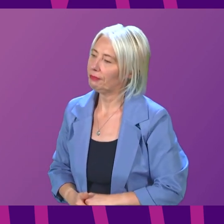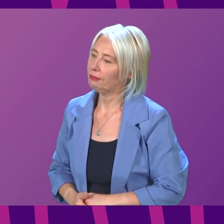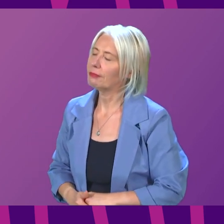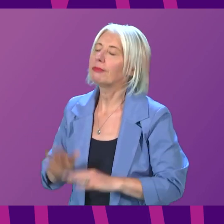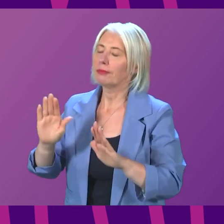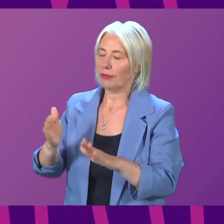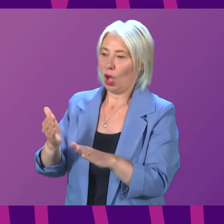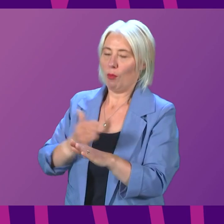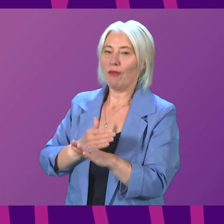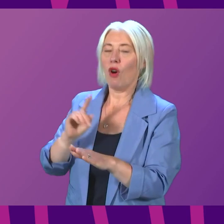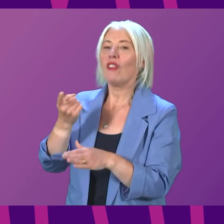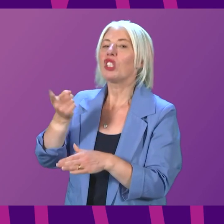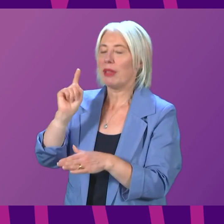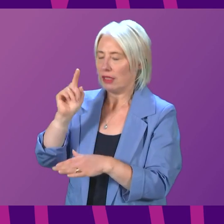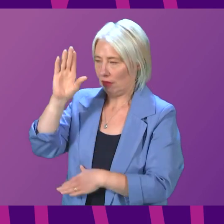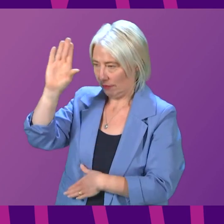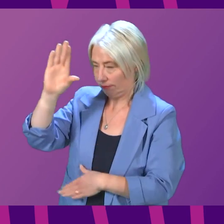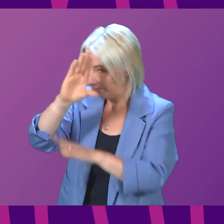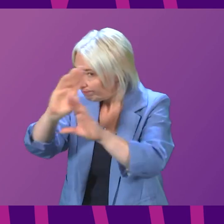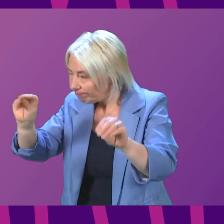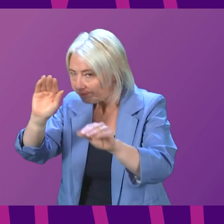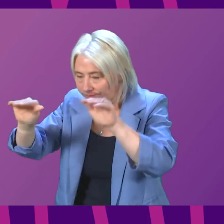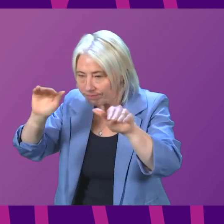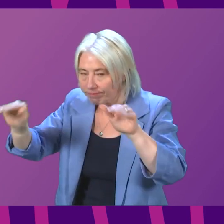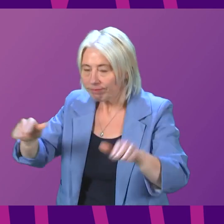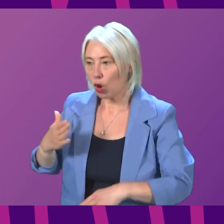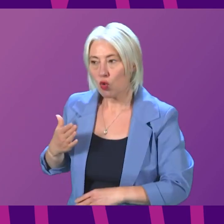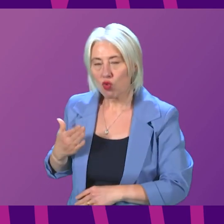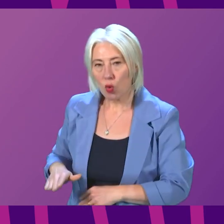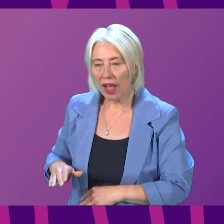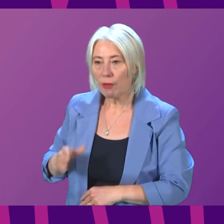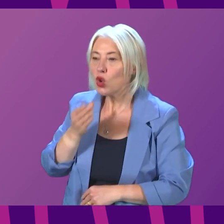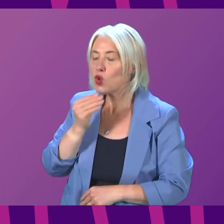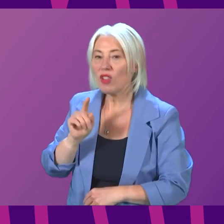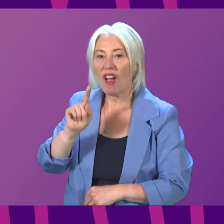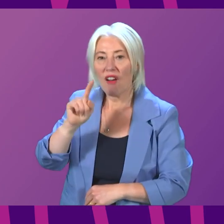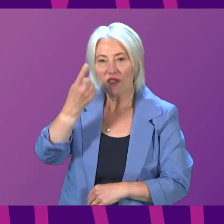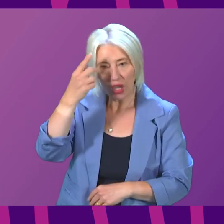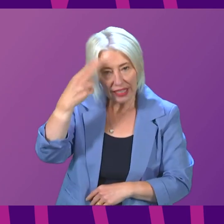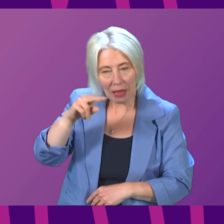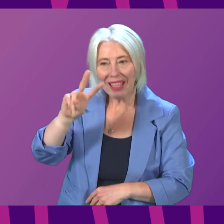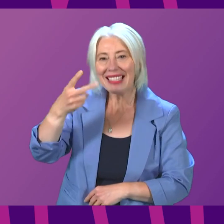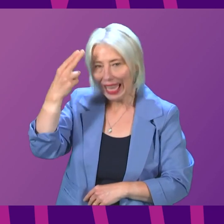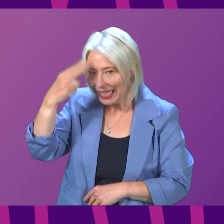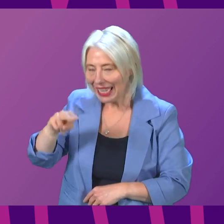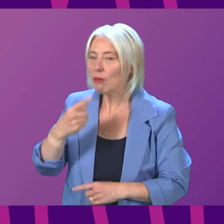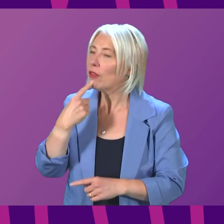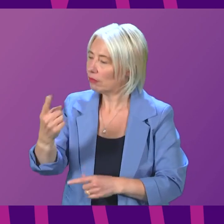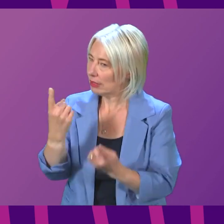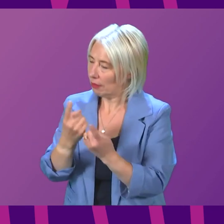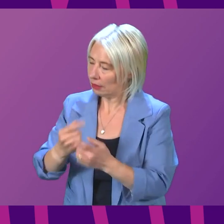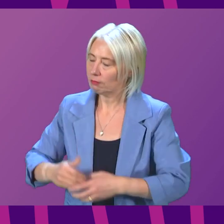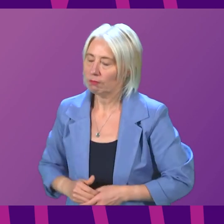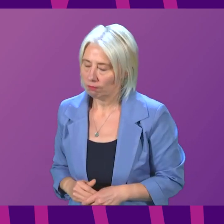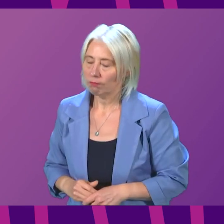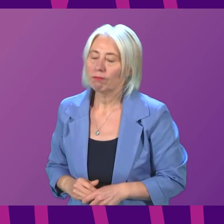Before I call the First Minister, I will just remind all members of the requirement to use first and surnames. First Minister. Signing